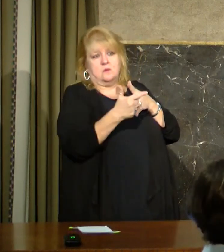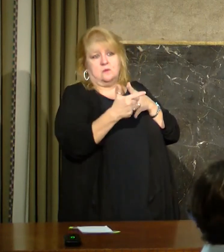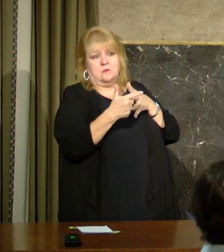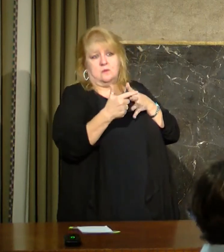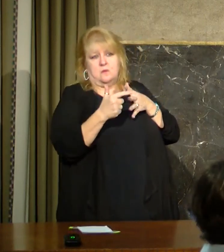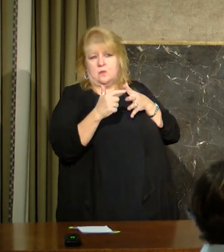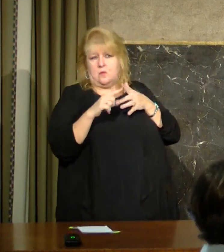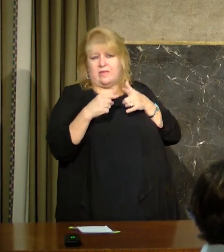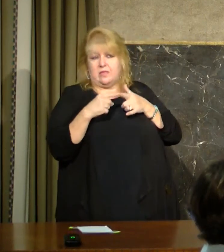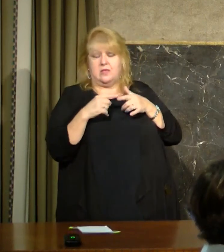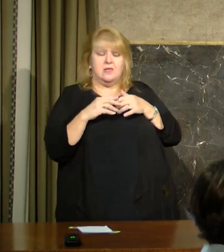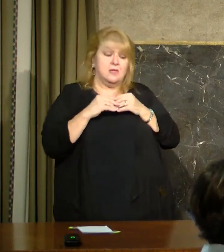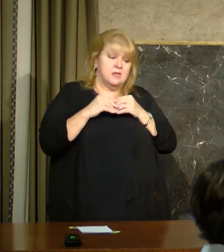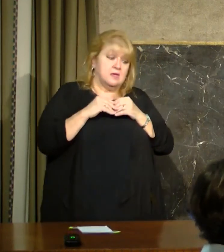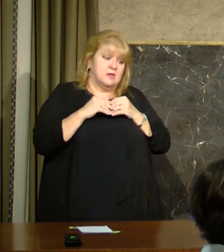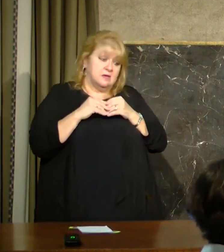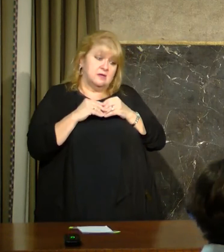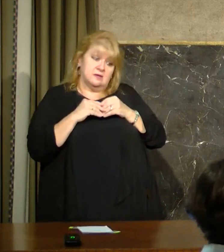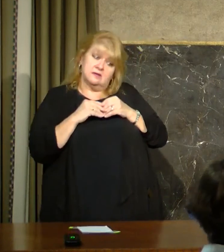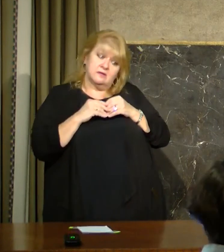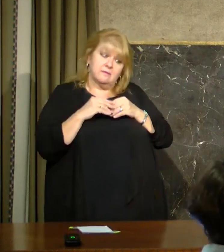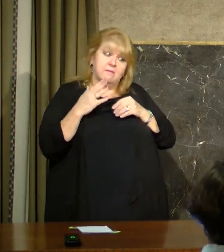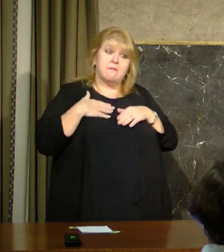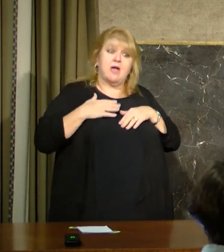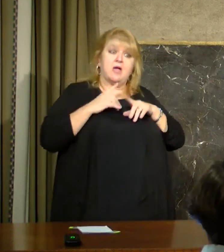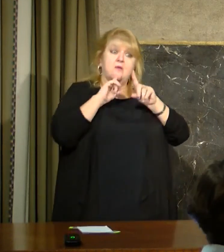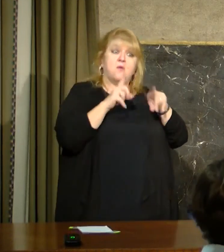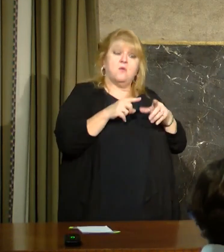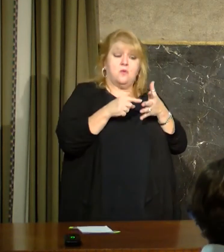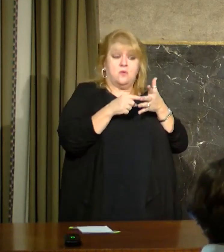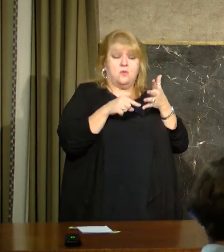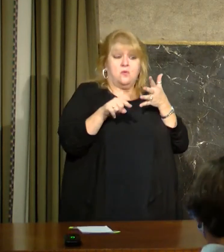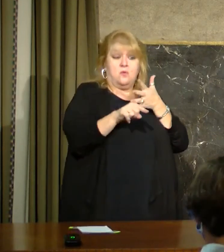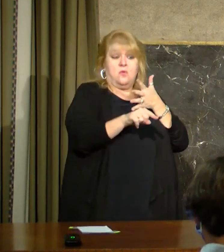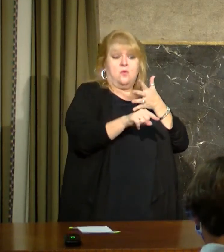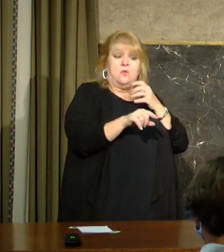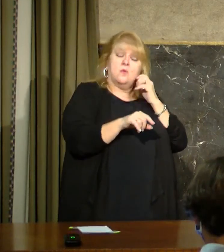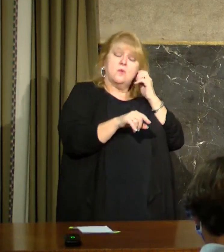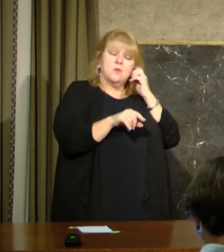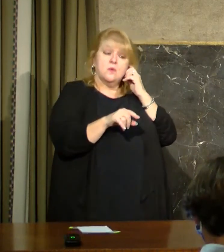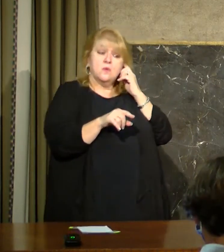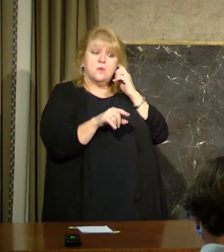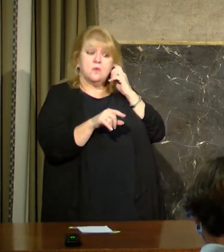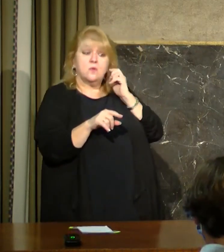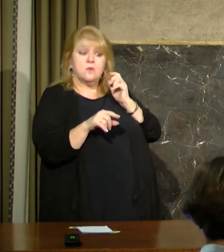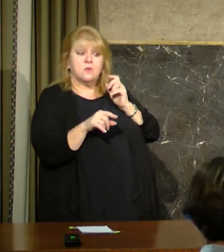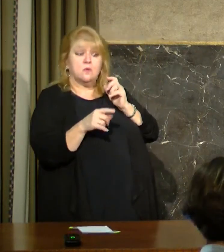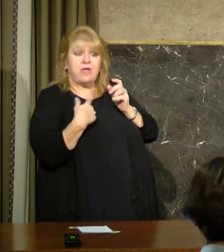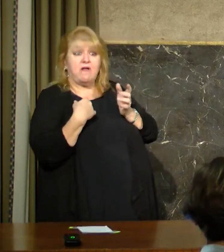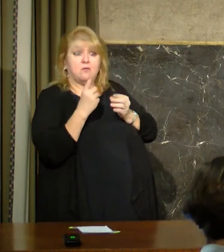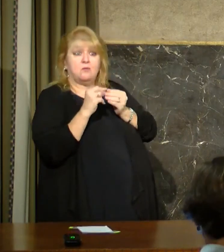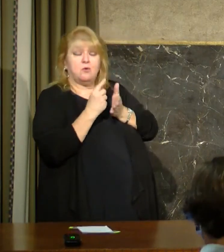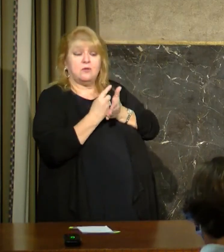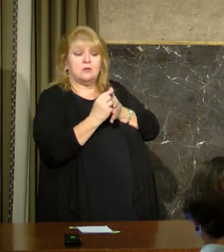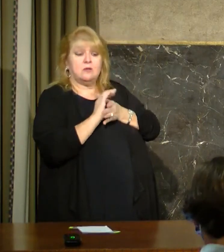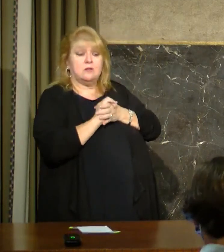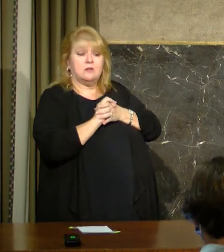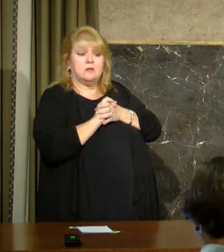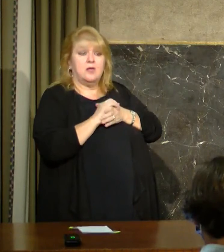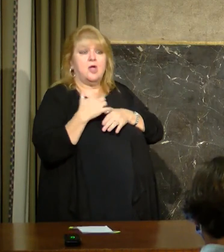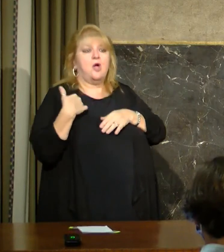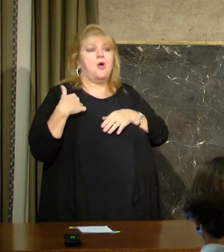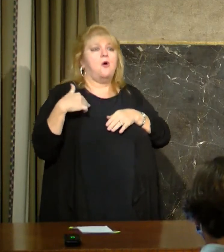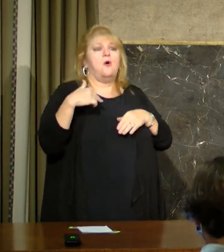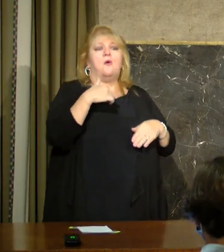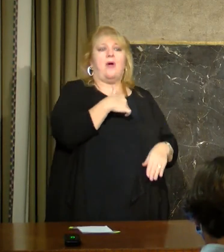said starting back in March, and I've been saying it all the way through – we're not going to enforce